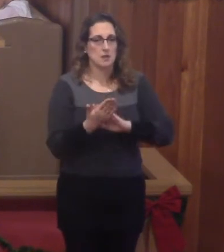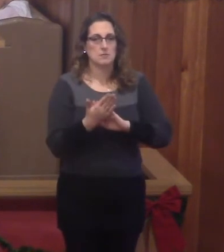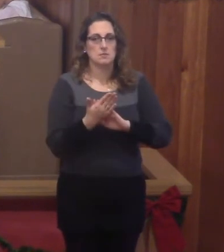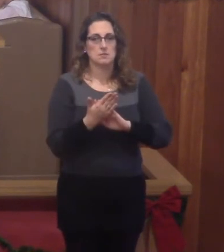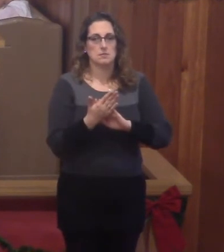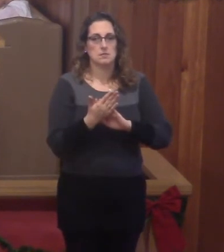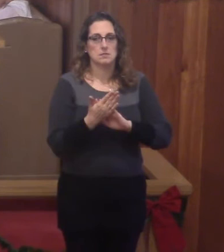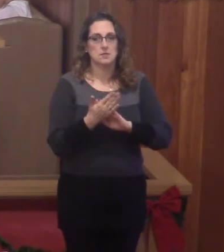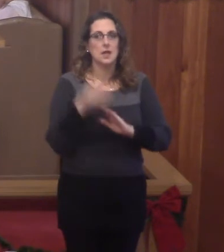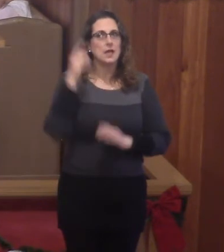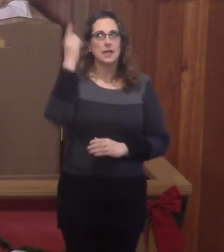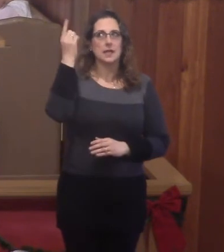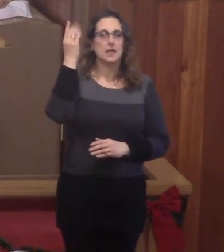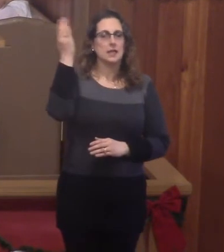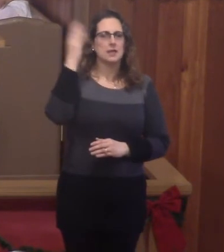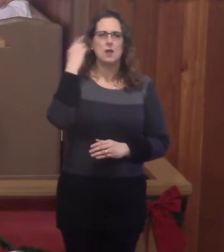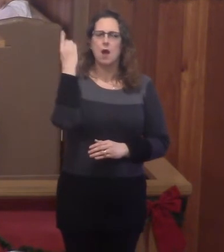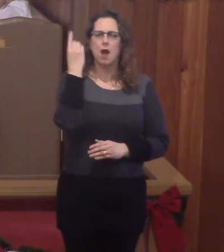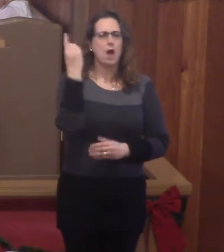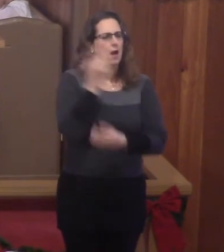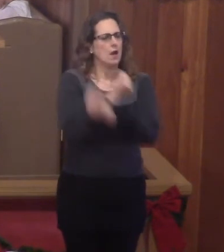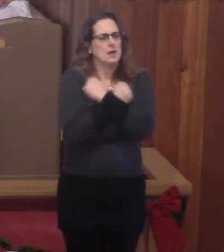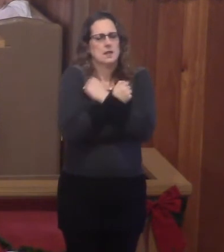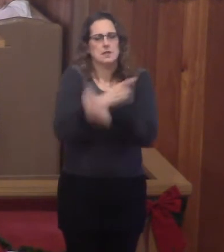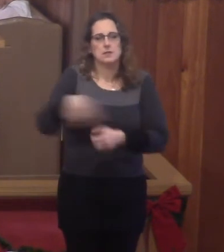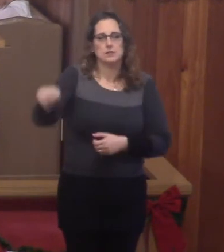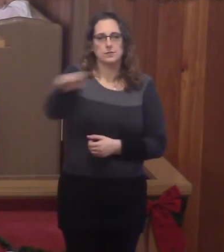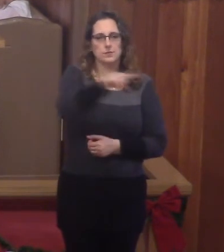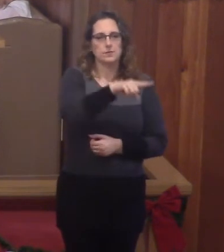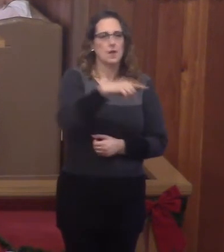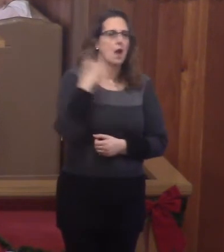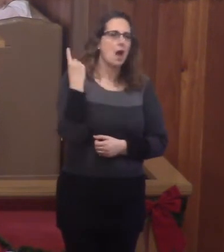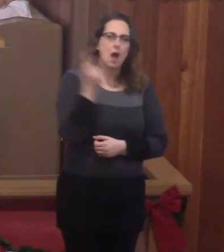He will always love you. He will always be there.